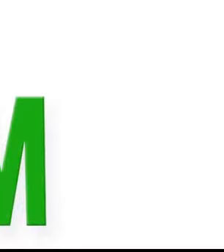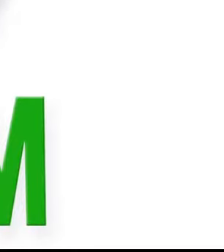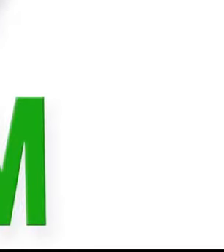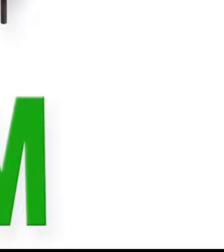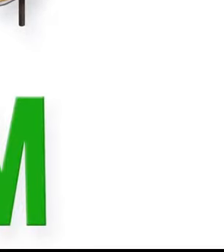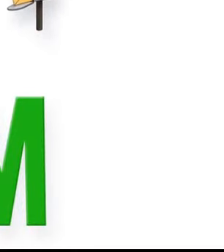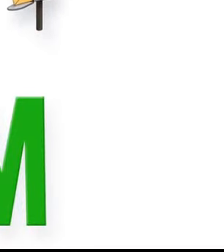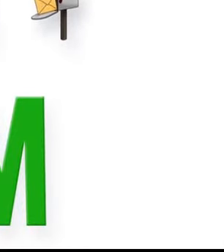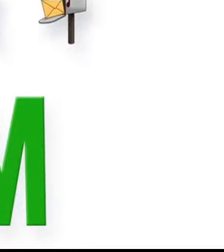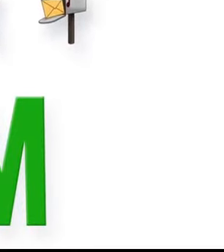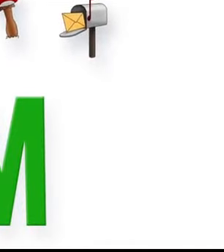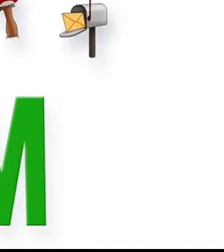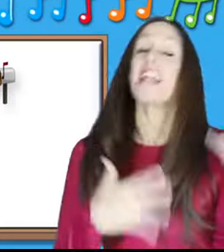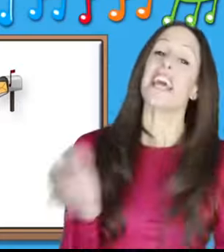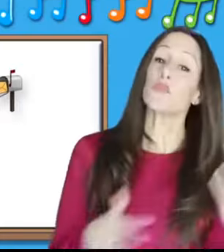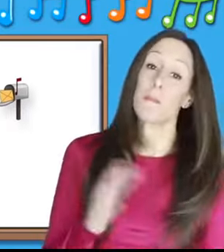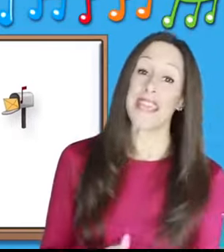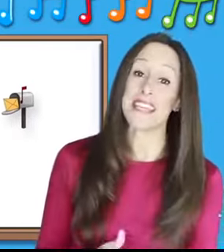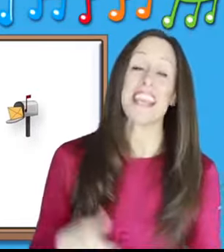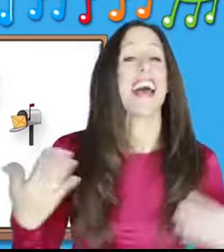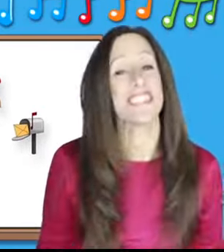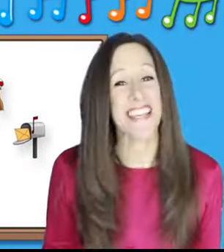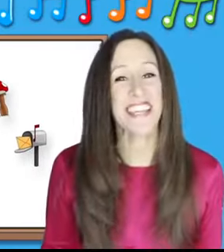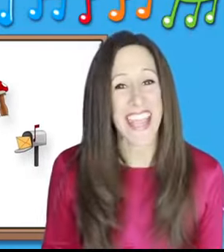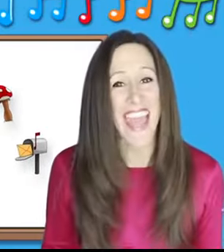Now you know it, let's repeat it and sing it again